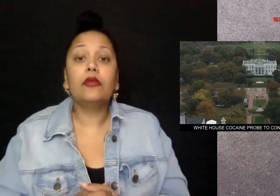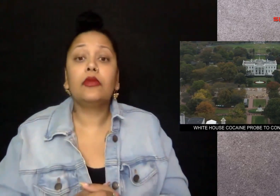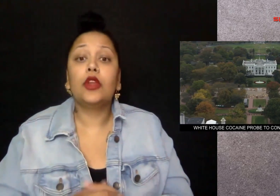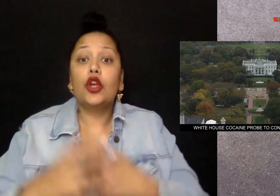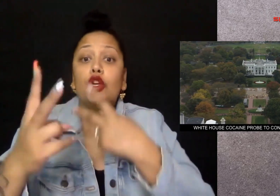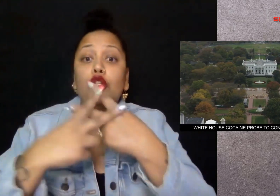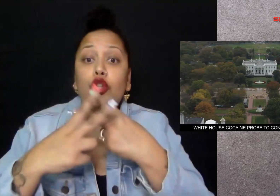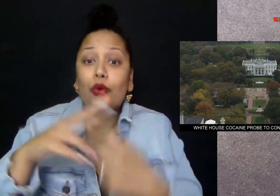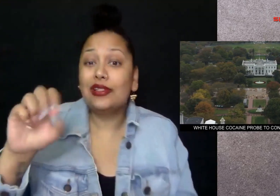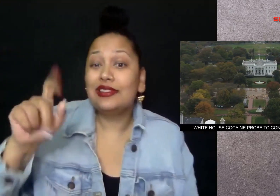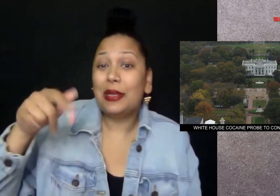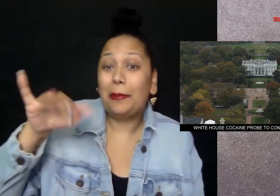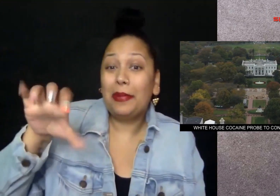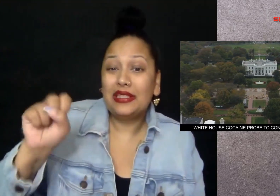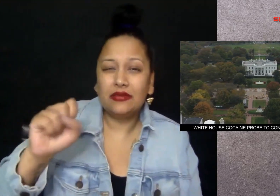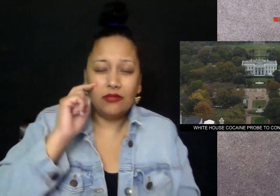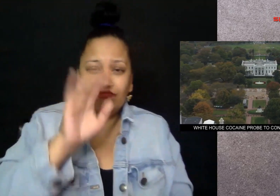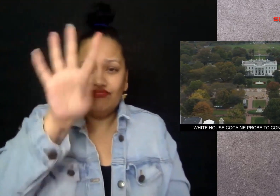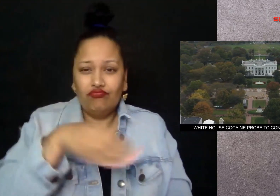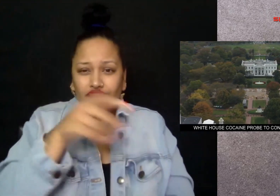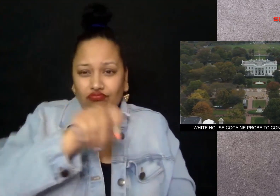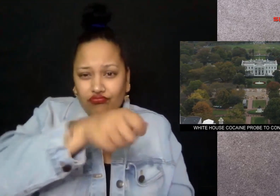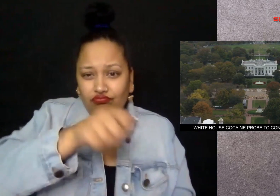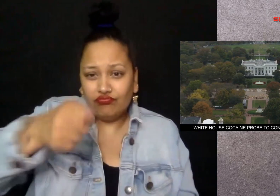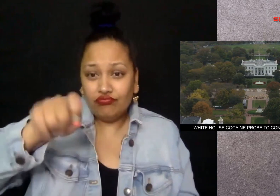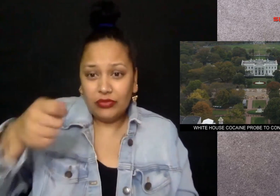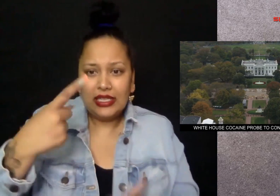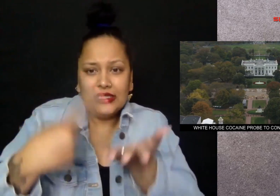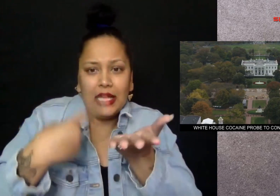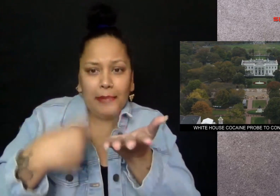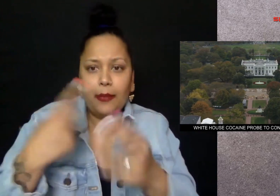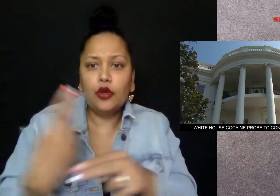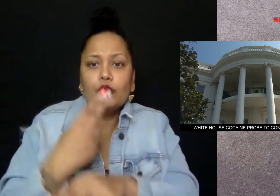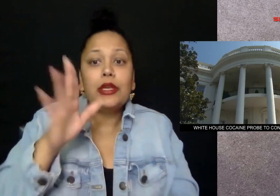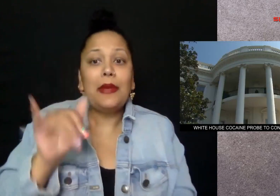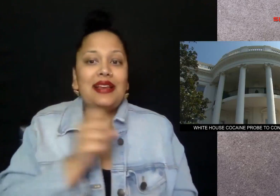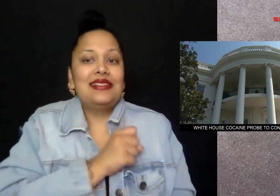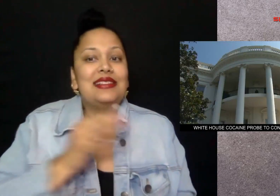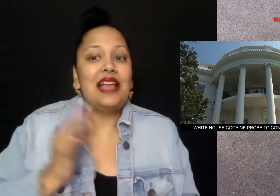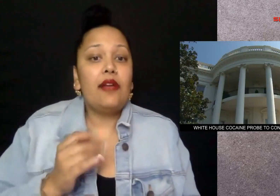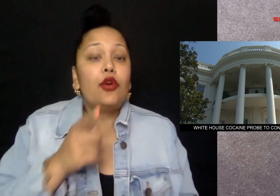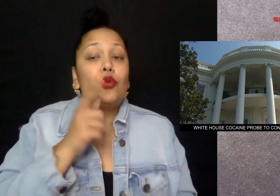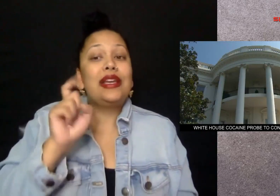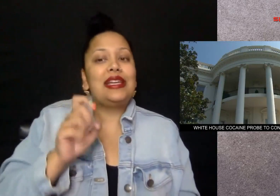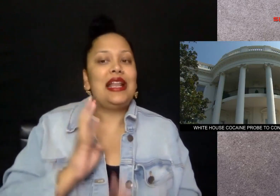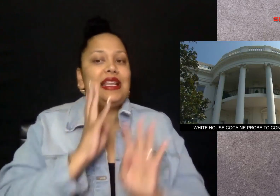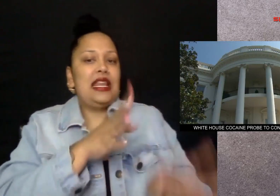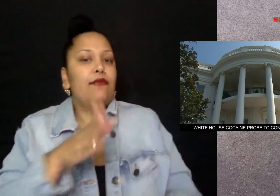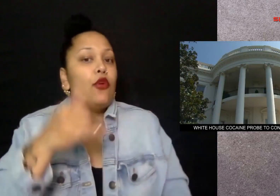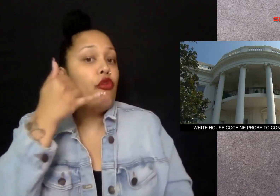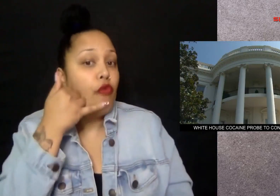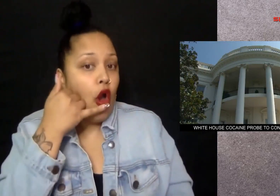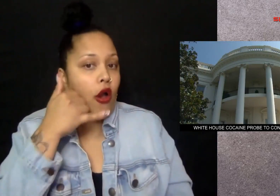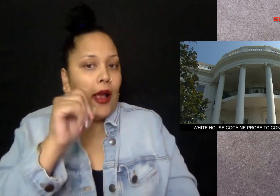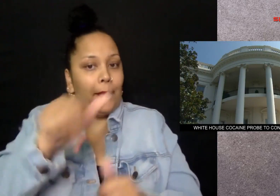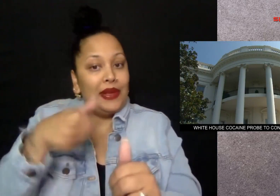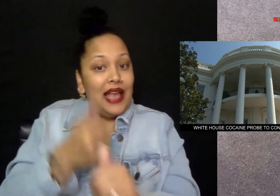the storage spaces are also sometimes used by staff who need to leave their phones behind for security reasons